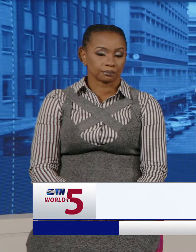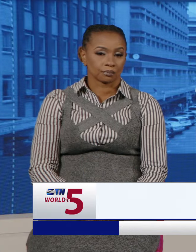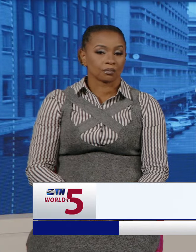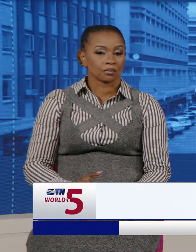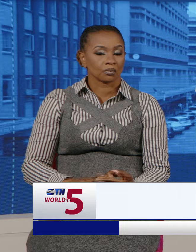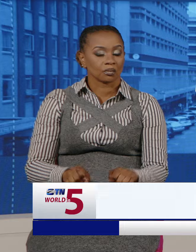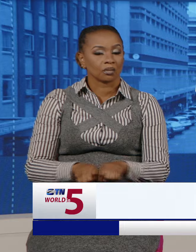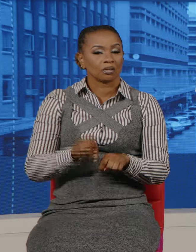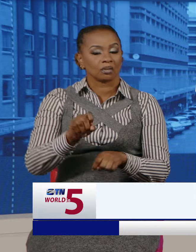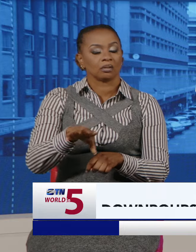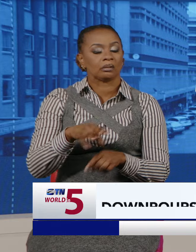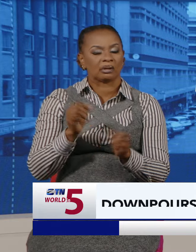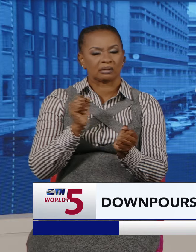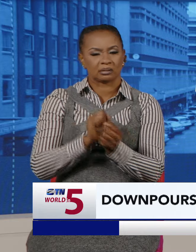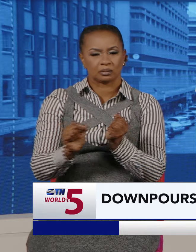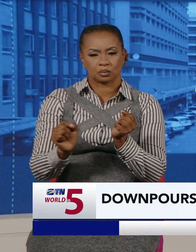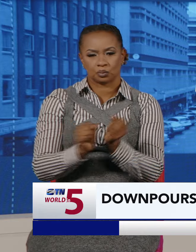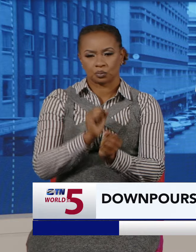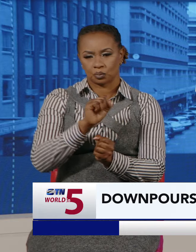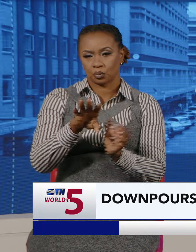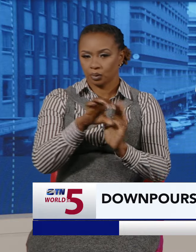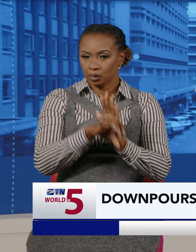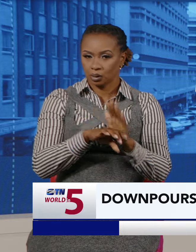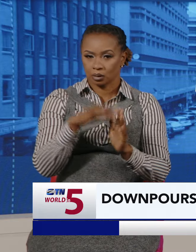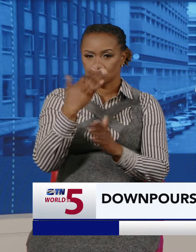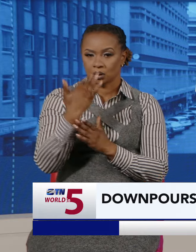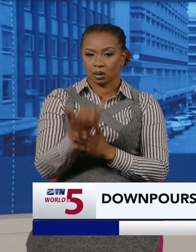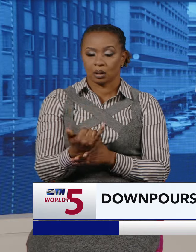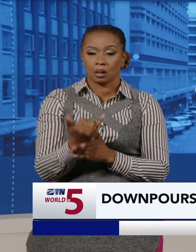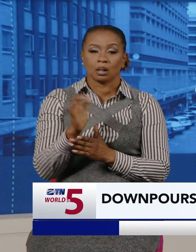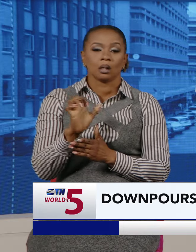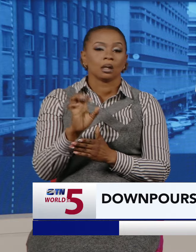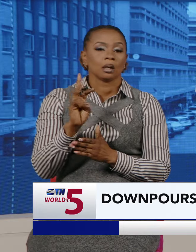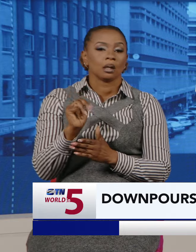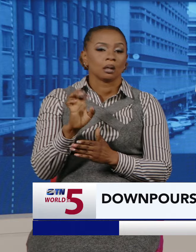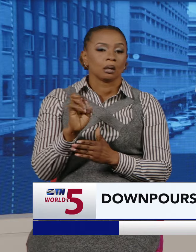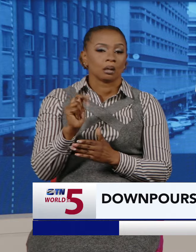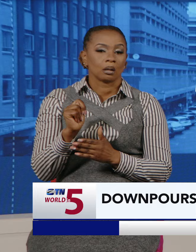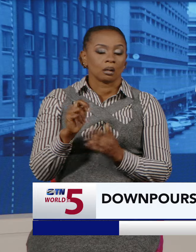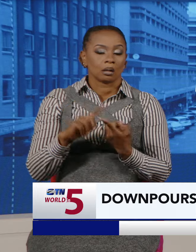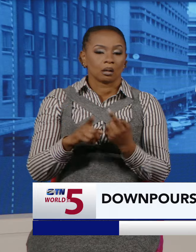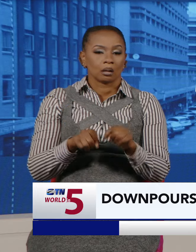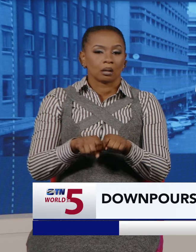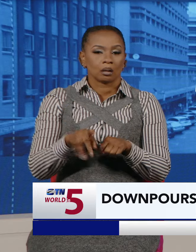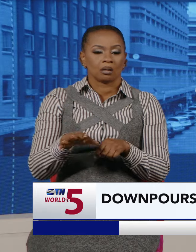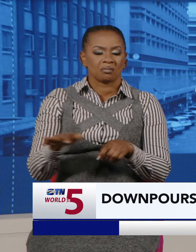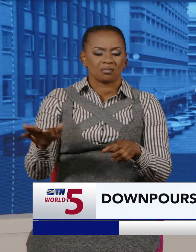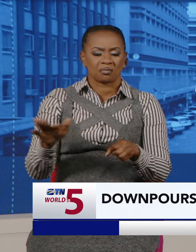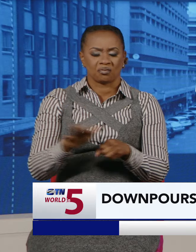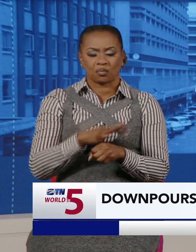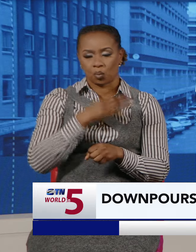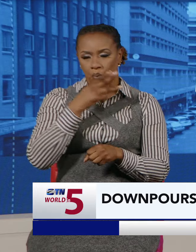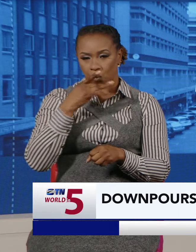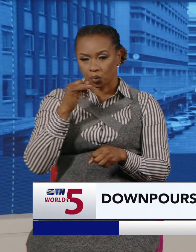Concerns are growing in disaster hit Yemen over the mounting human and material damage caused by a devastating spate of flooding. The